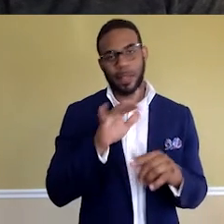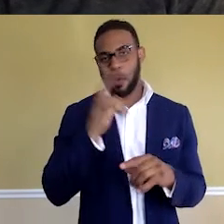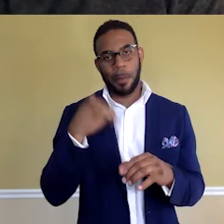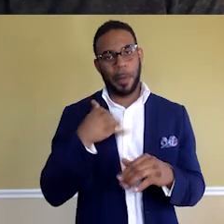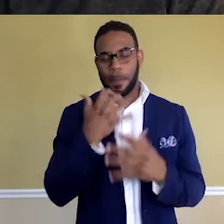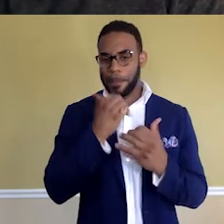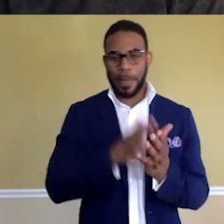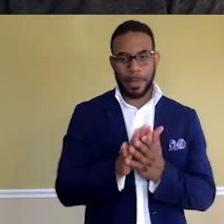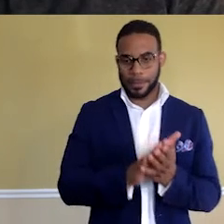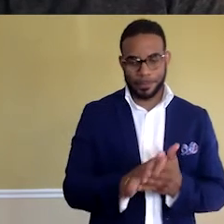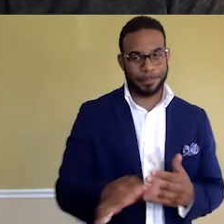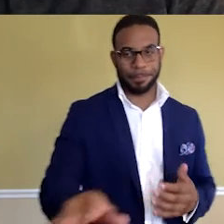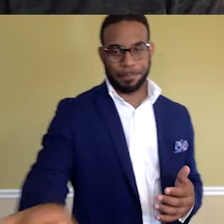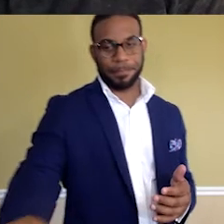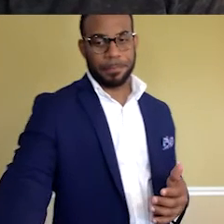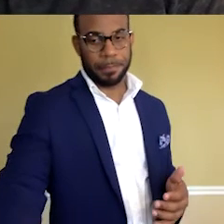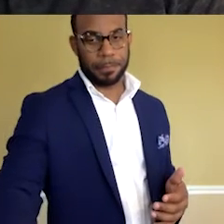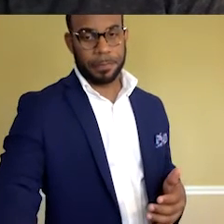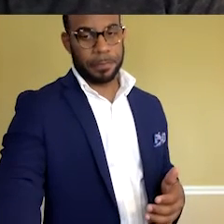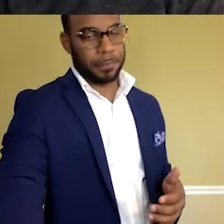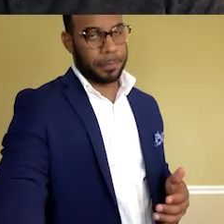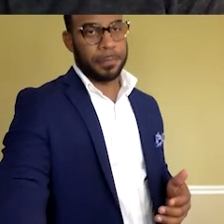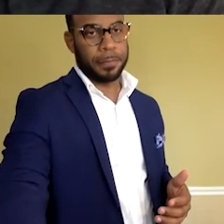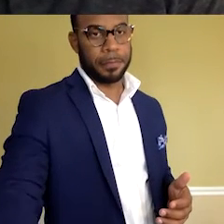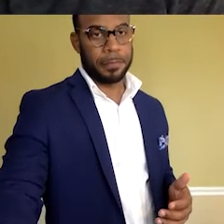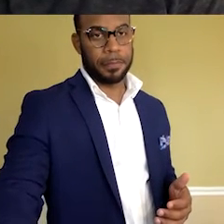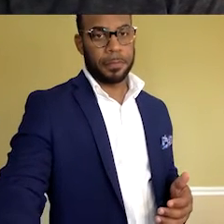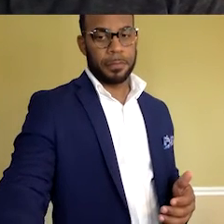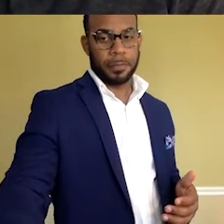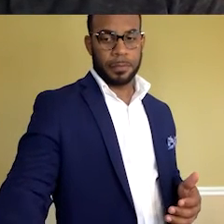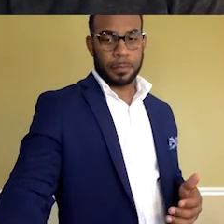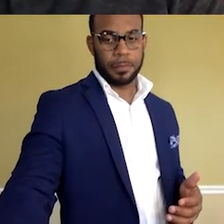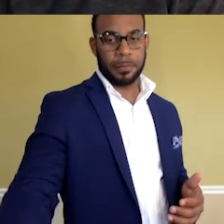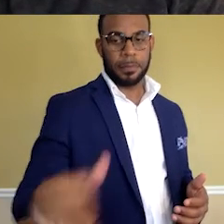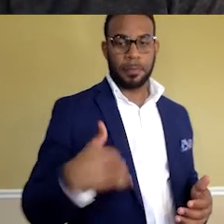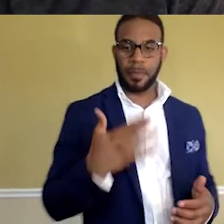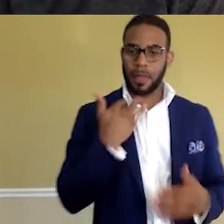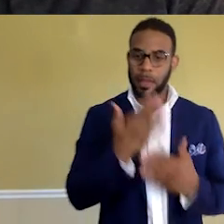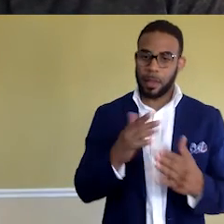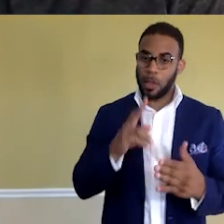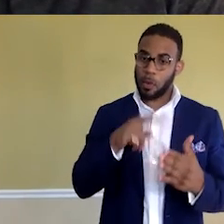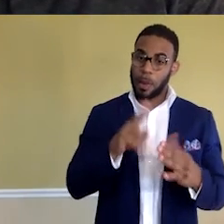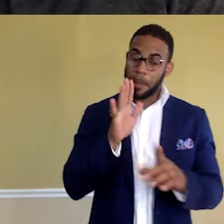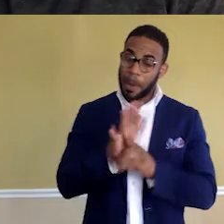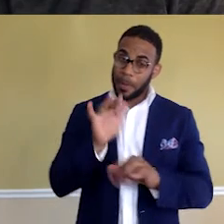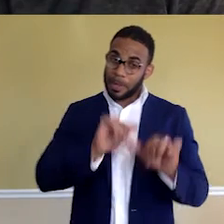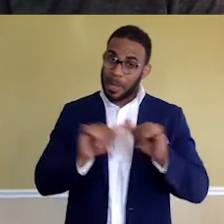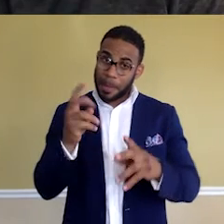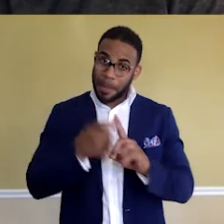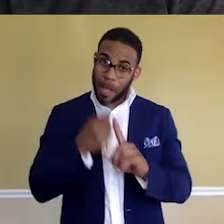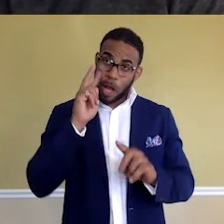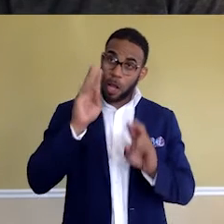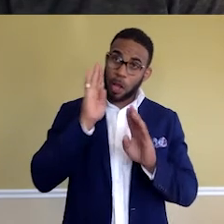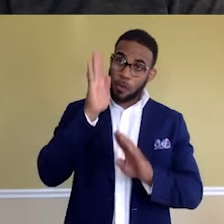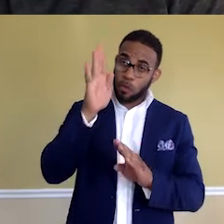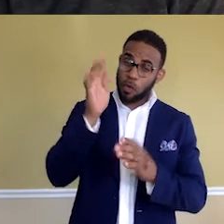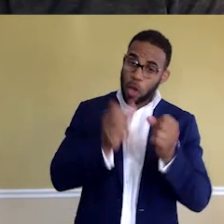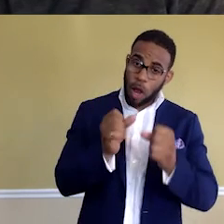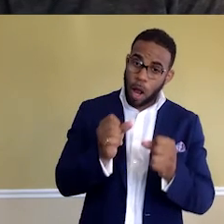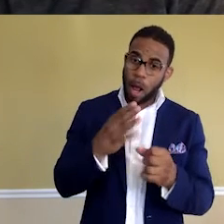passion was. One of my favorite things as a kid to do was read popular science magazines and just sit in my bed and look at futuristic cars and the artist